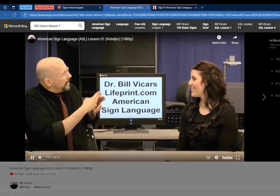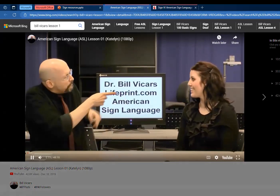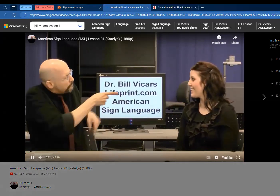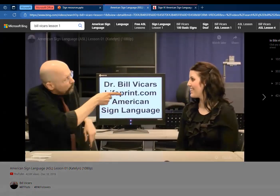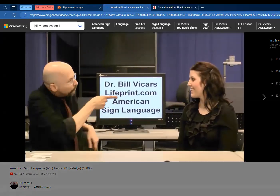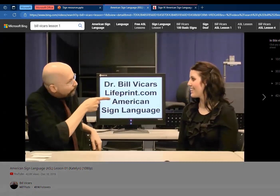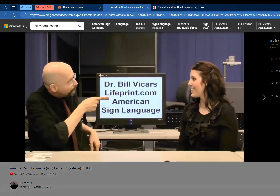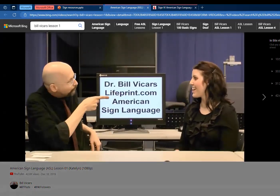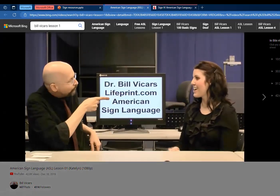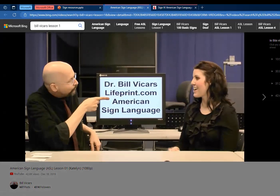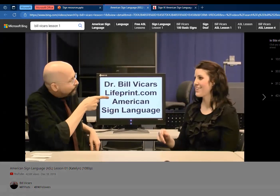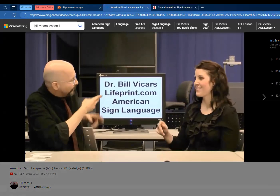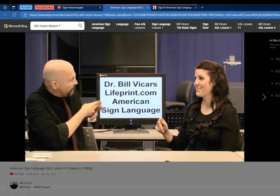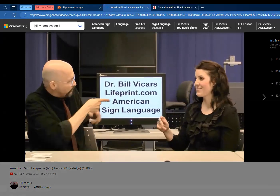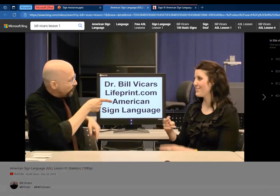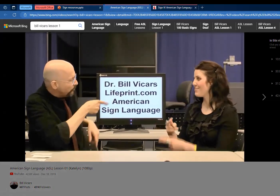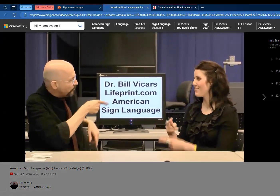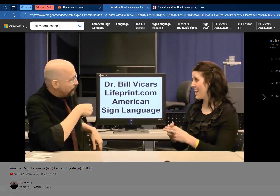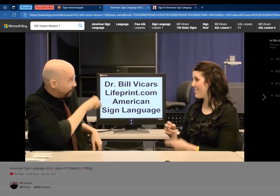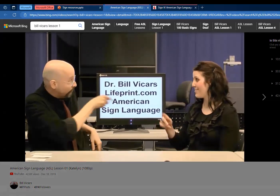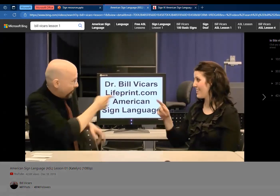And so he says, your name is what?